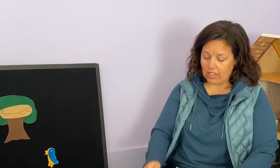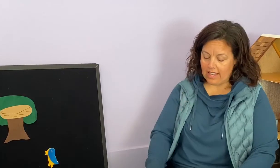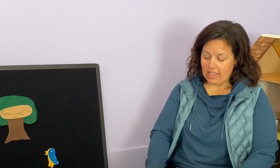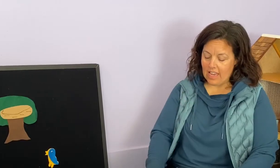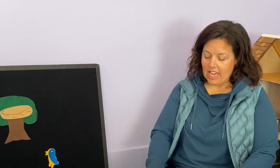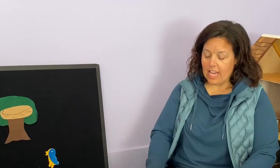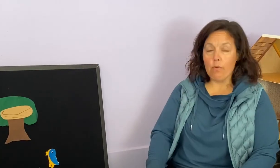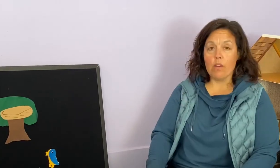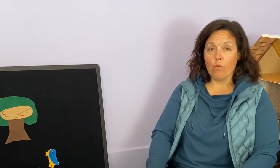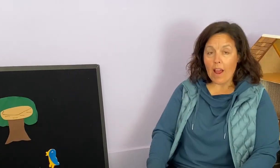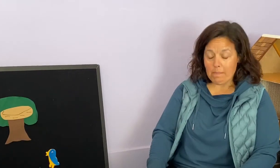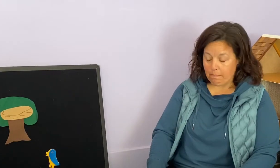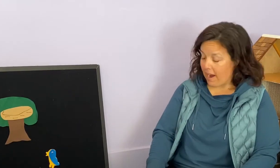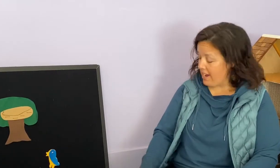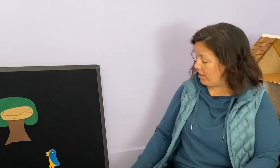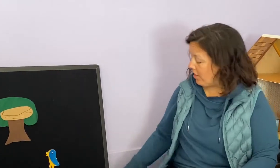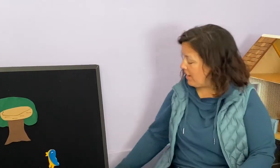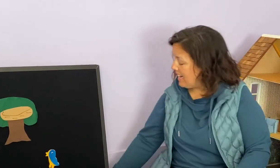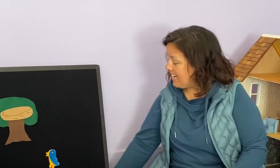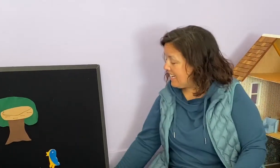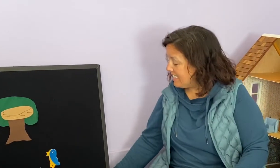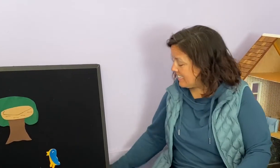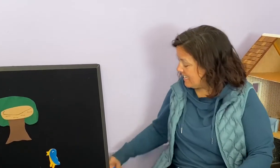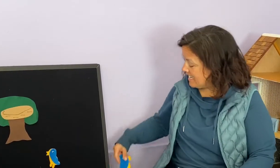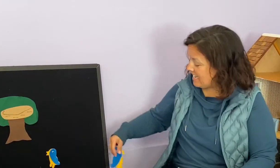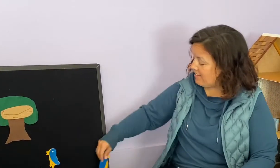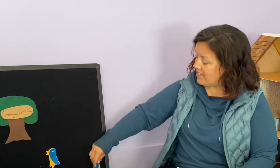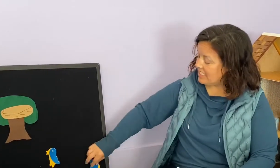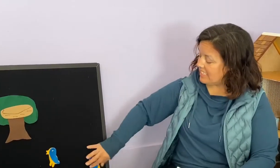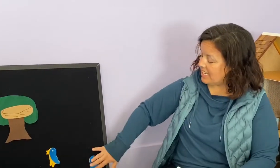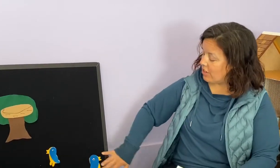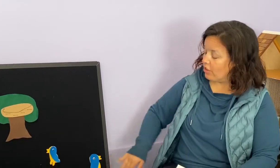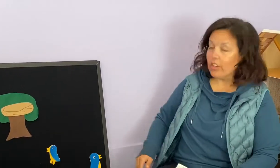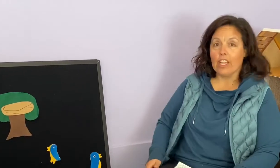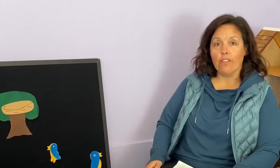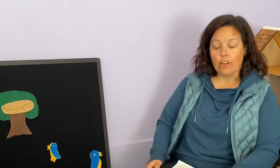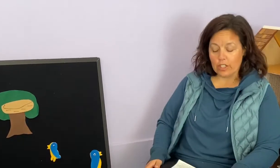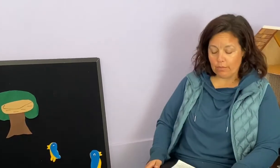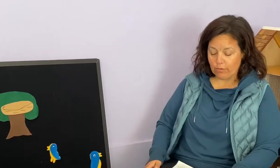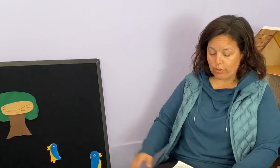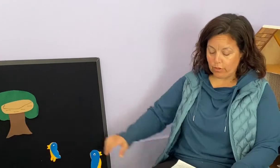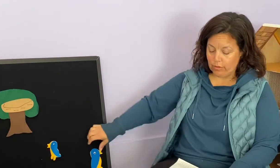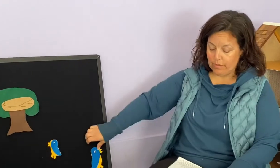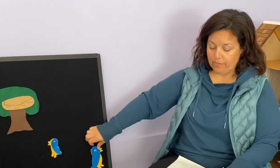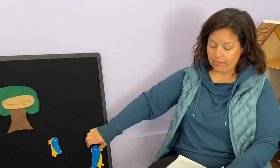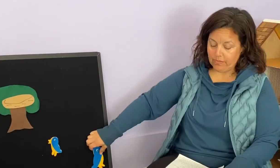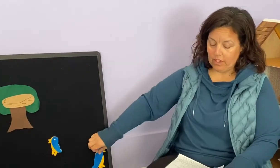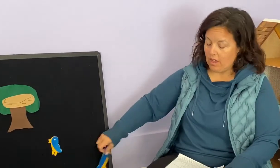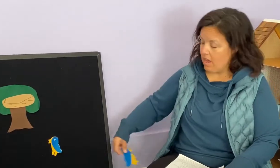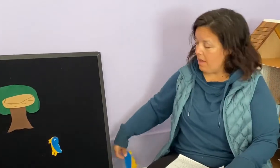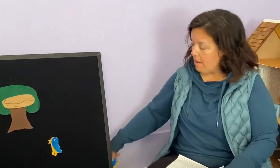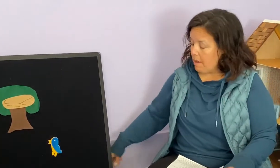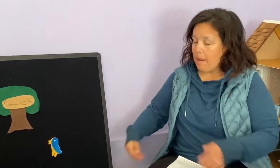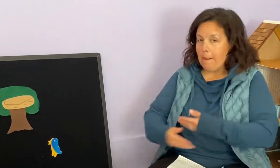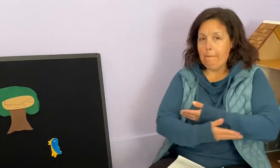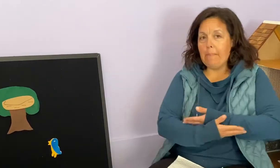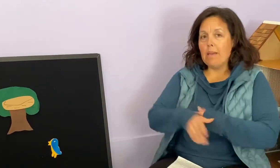like. He went right by her. He didn't even see her looking for some food. Baby